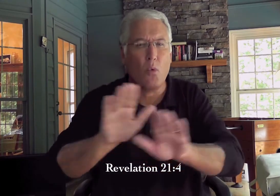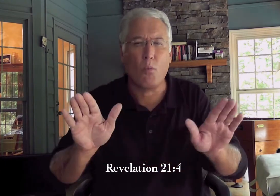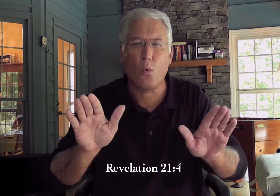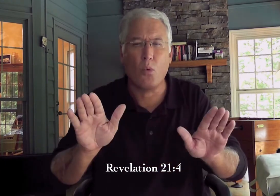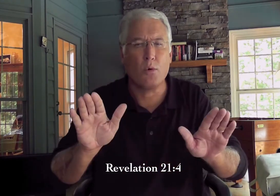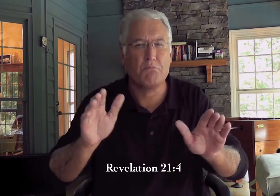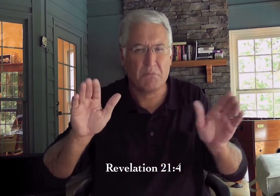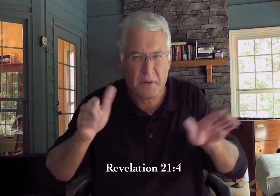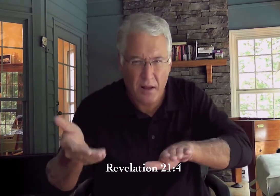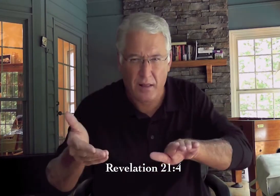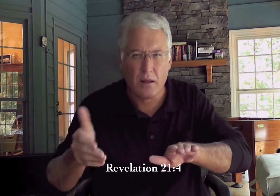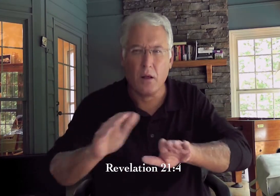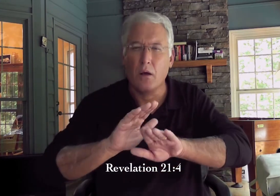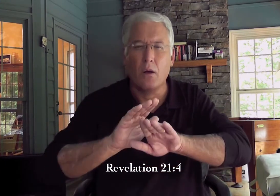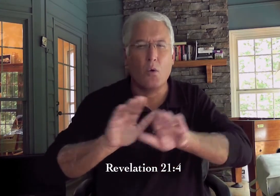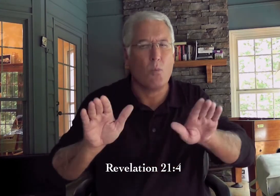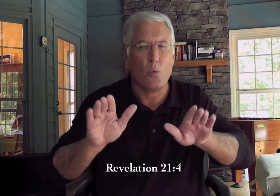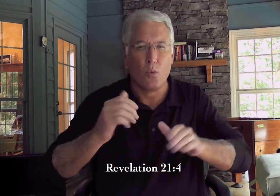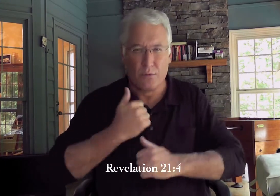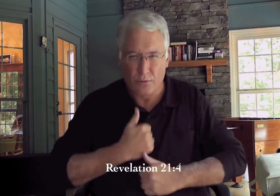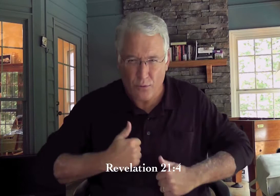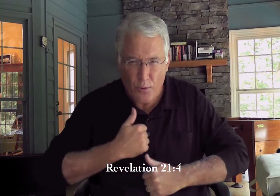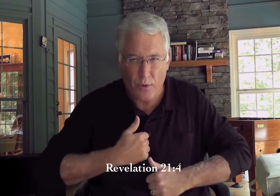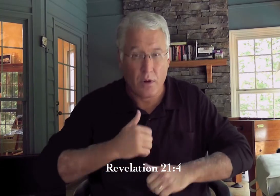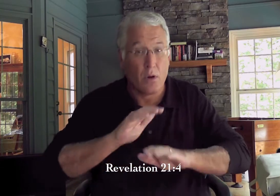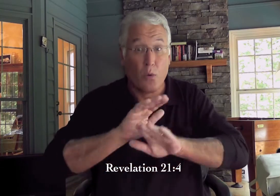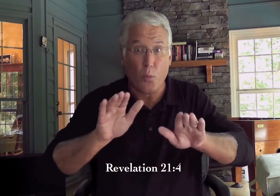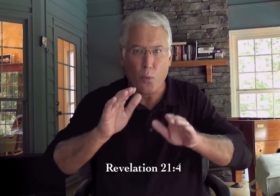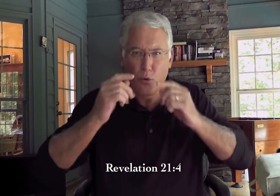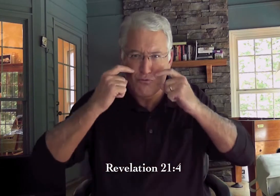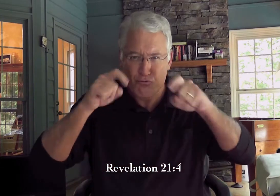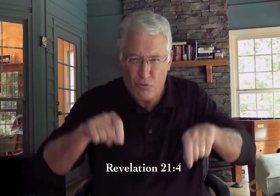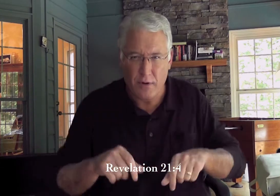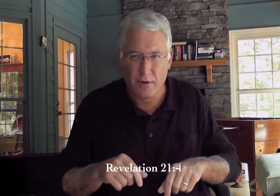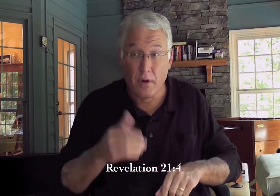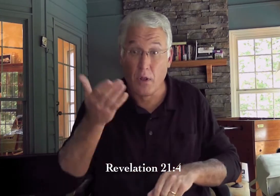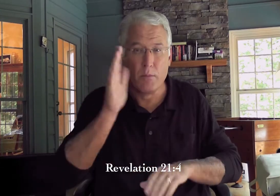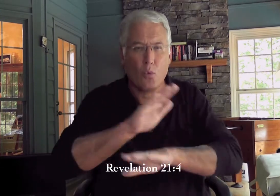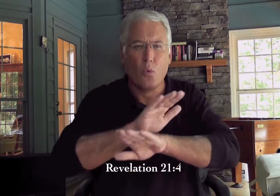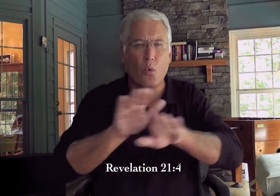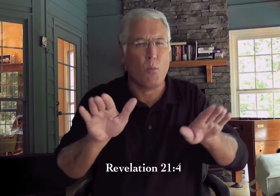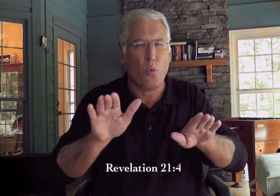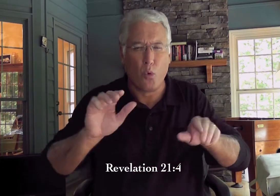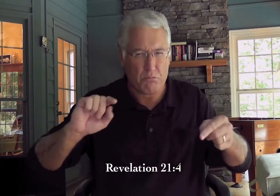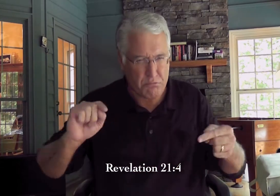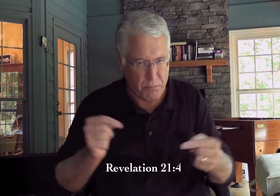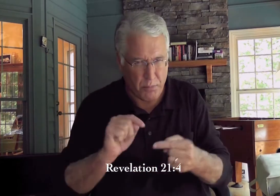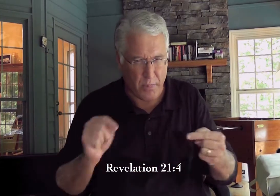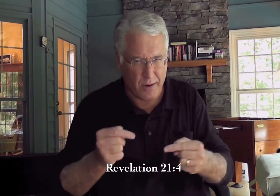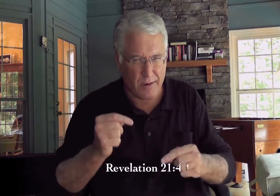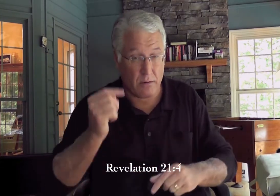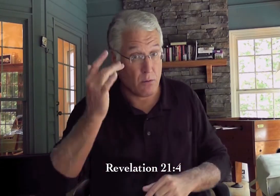says that when we get to heaven, there will be no death. There will be no sorrow. No weeping. There will be no pain.